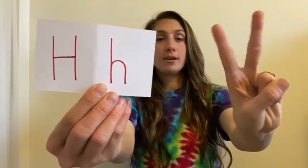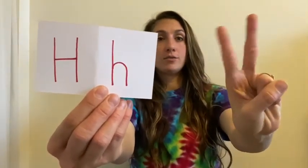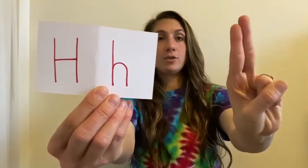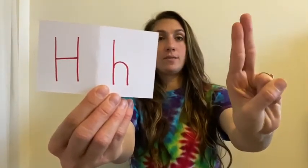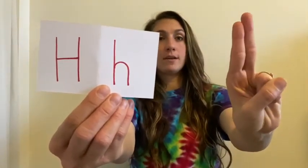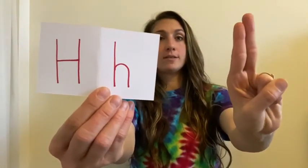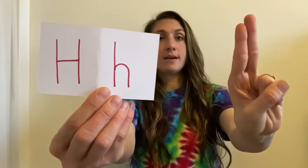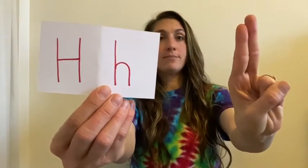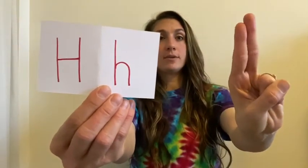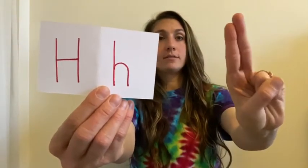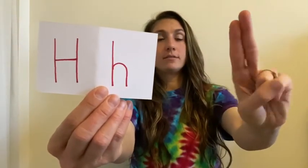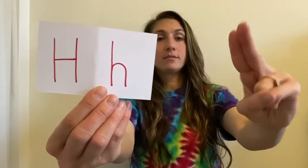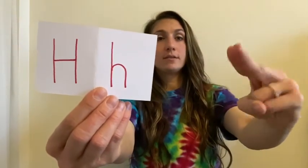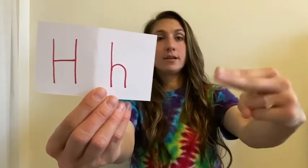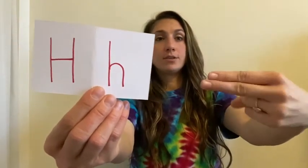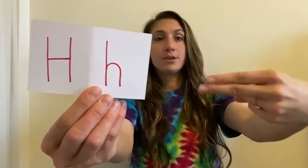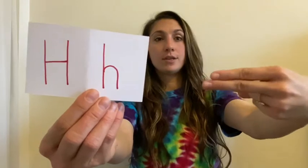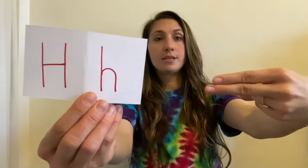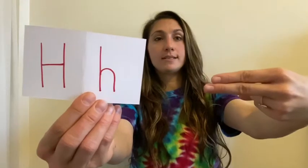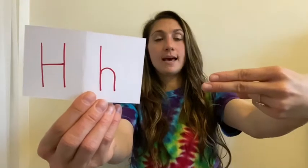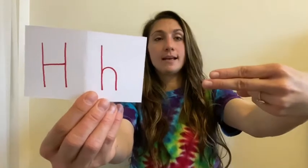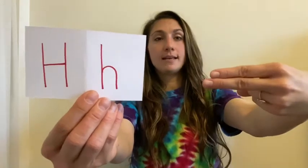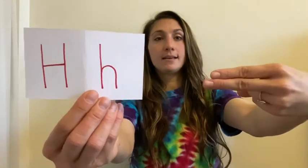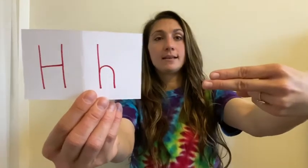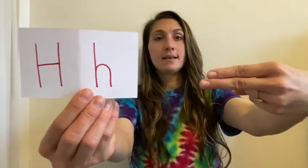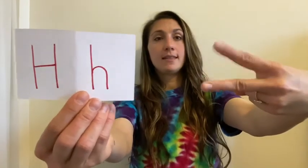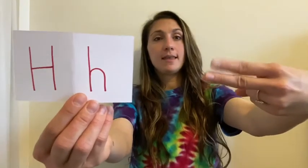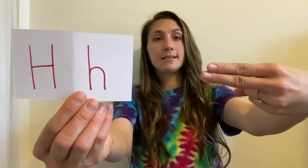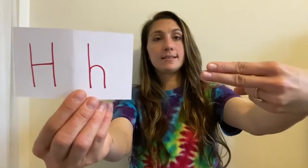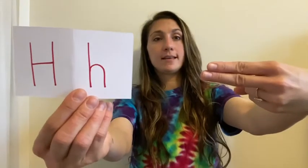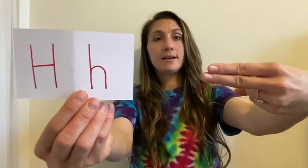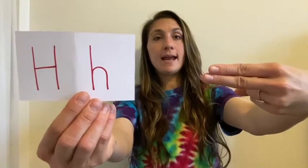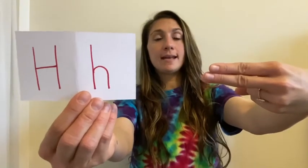have two fingers up and turn it to the side. That's the letter H.